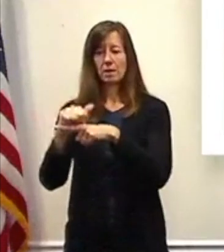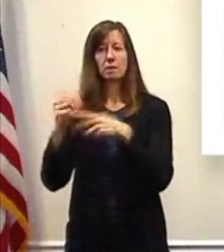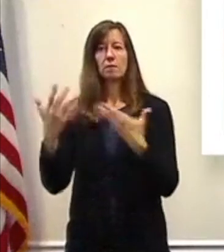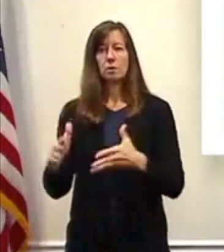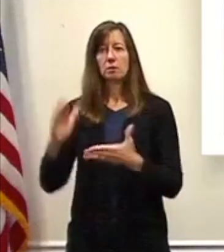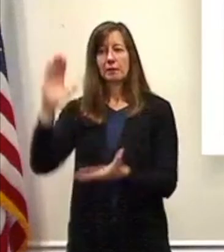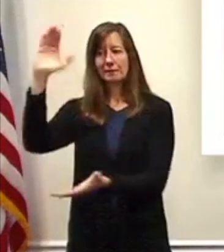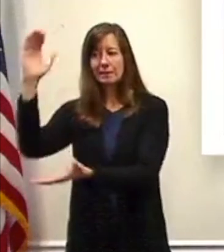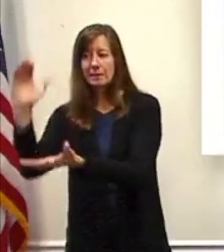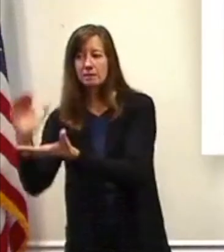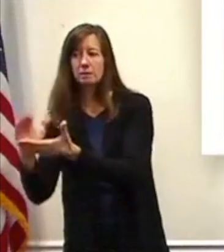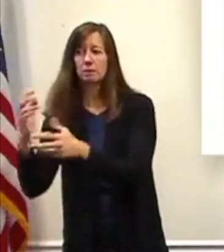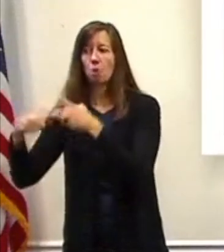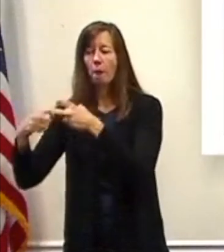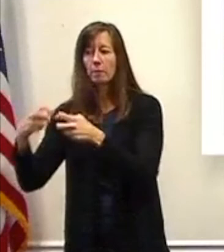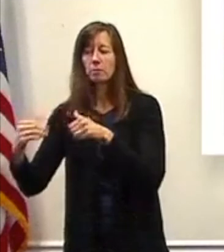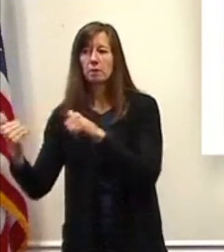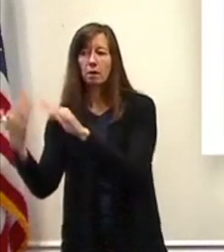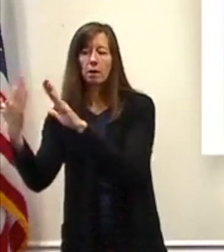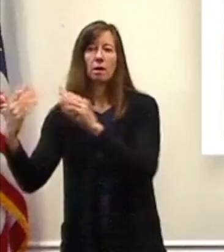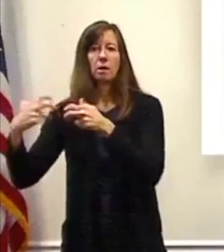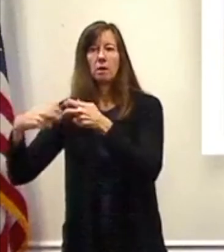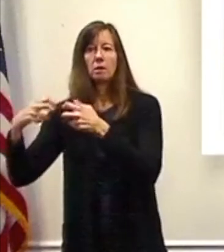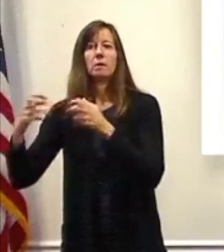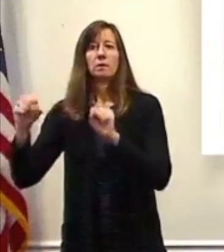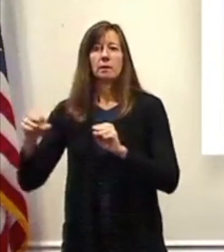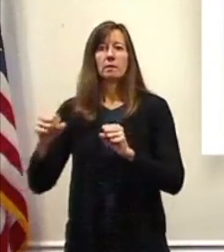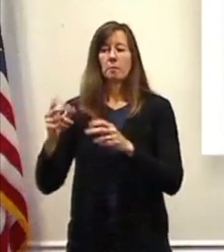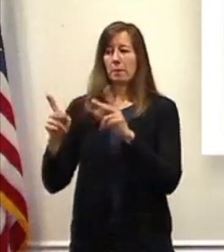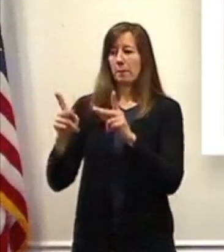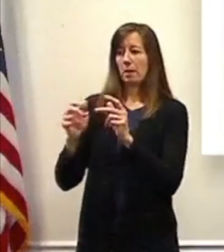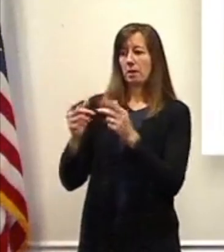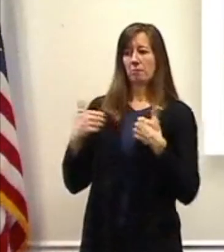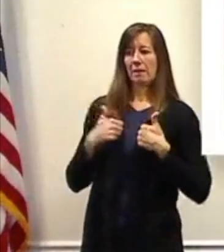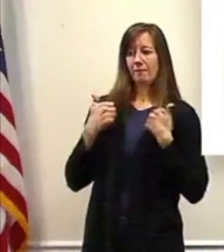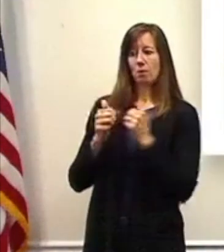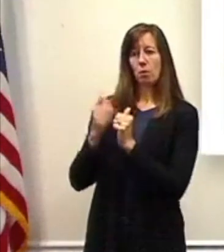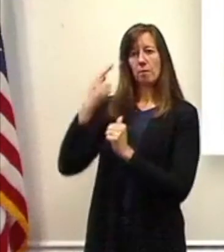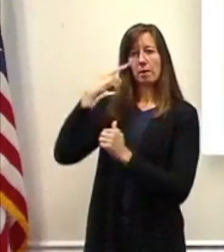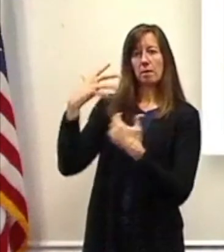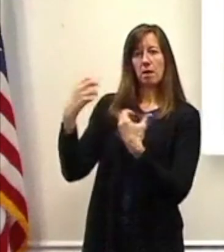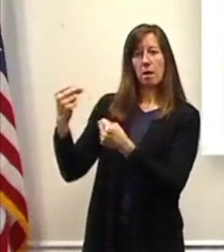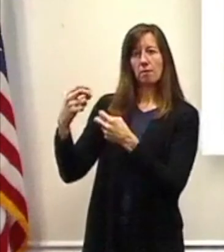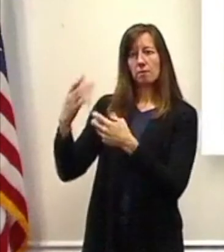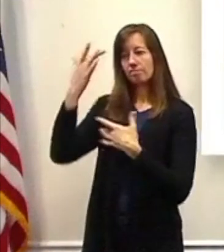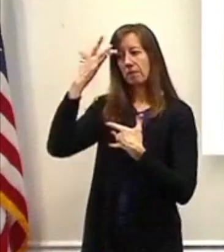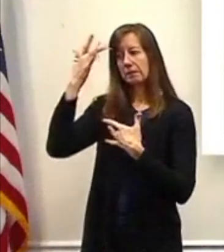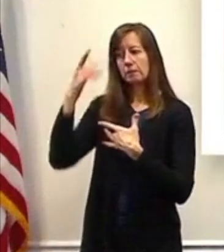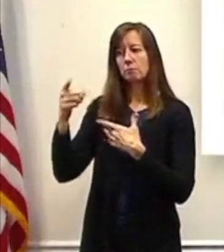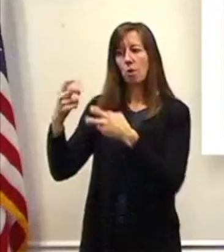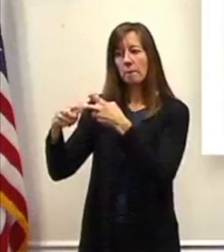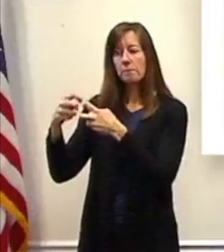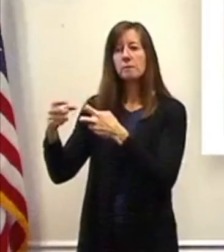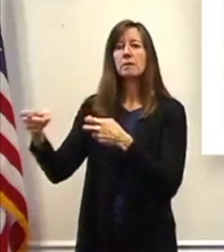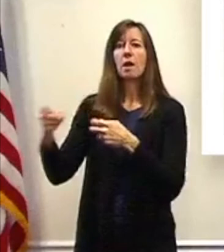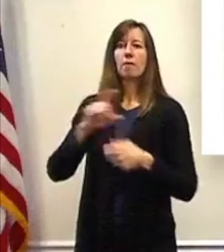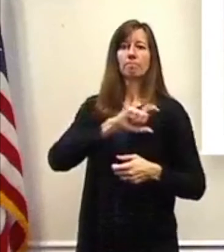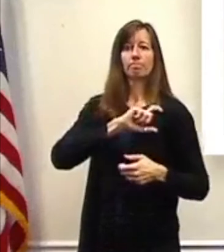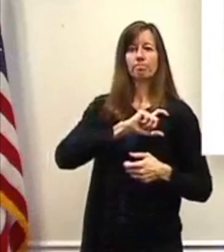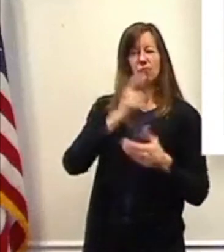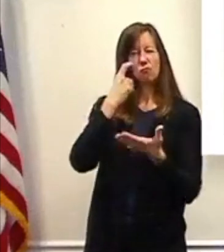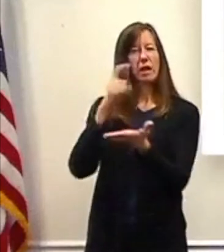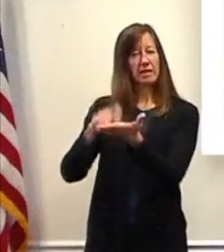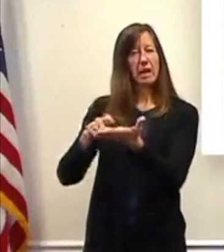support for those living with mental wellness and mental health concerns. And law enforcement and police officers have recognized